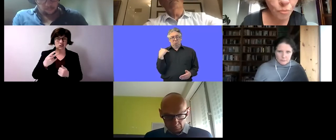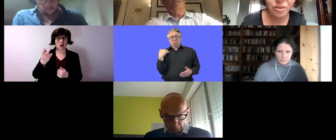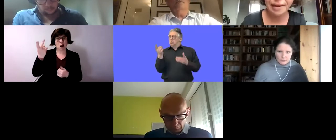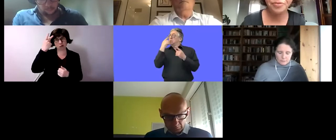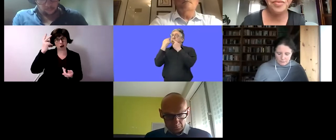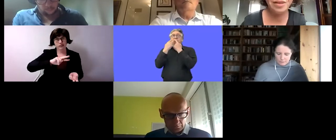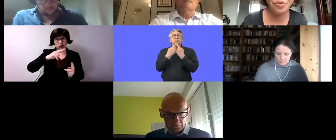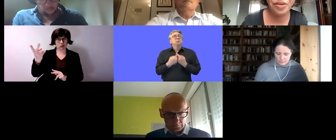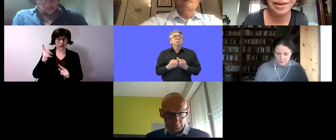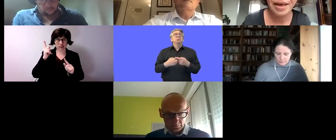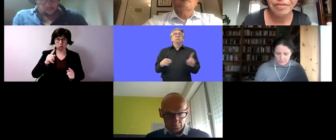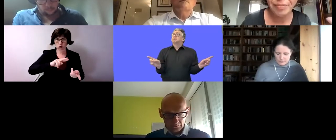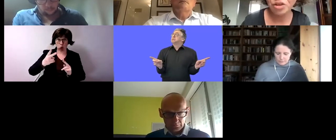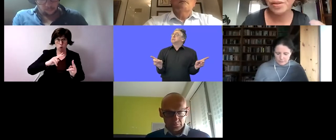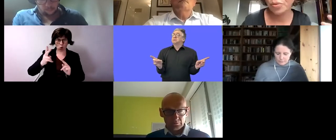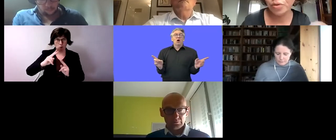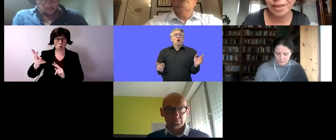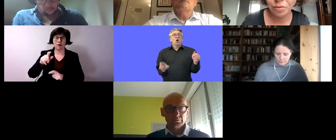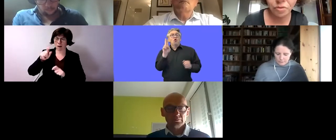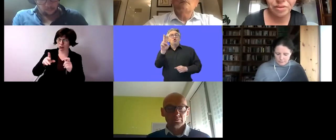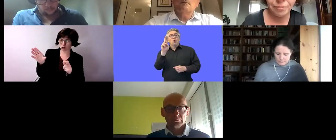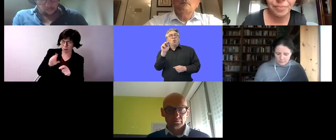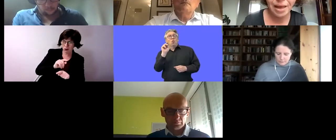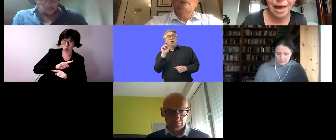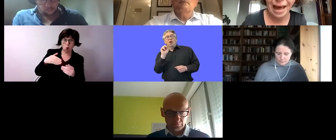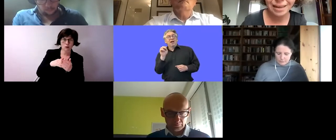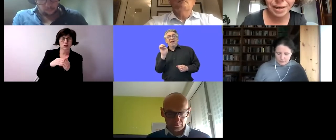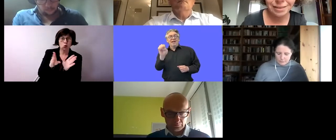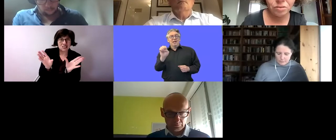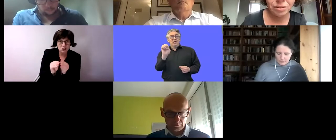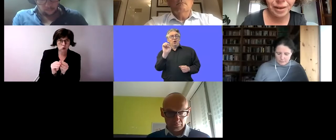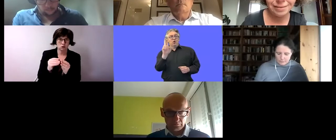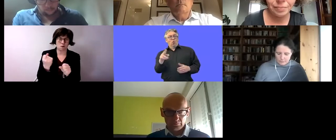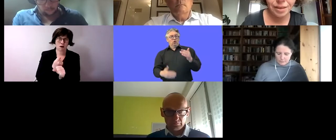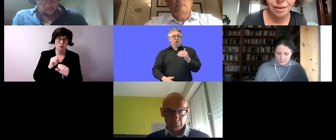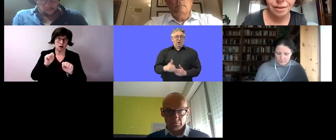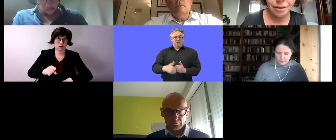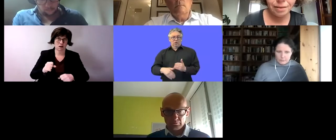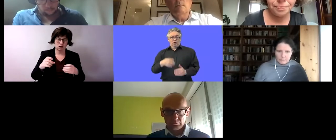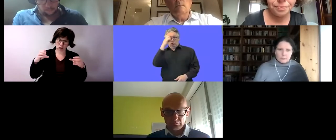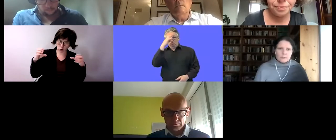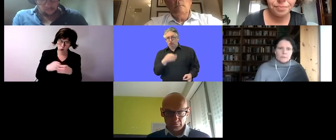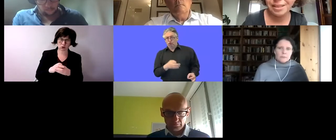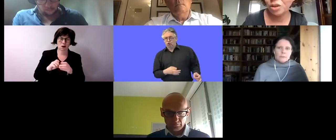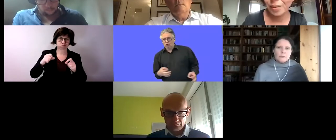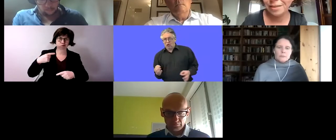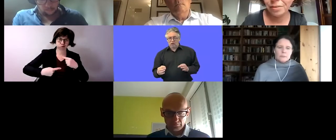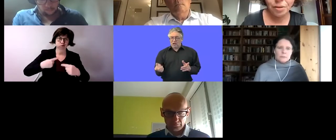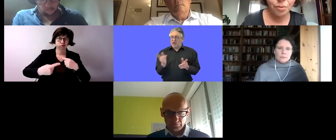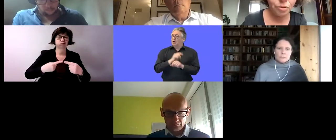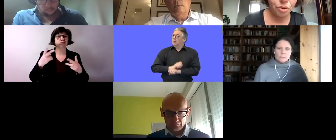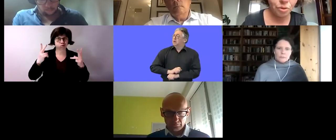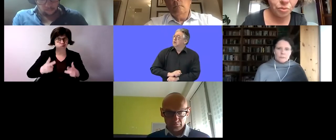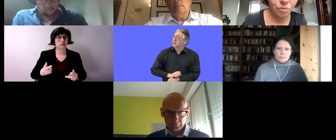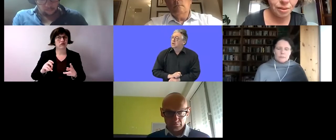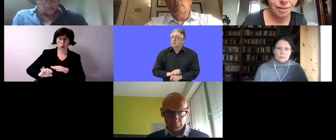together with disabled persons organizations it's time to find ways how people with and without disabilities can